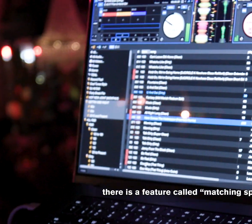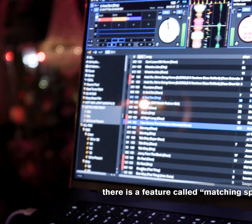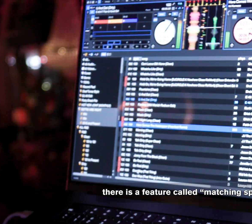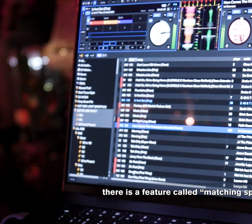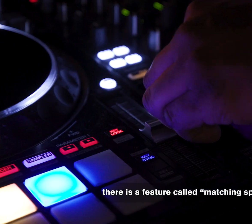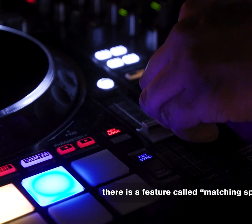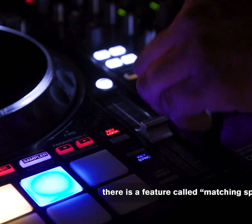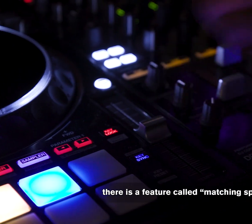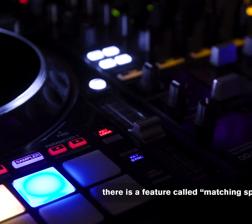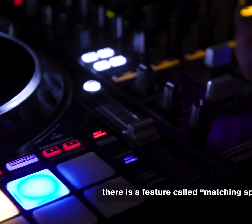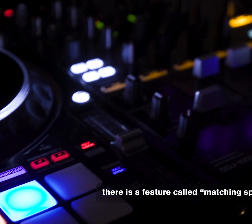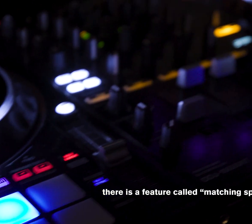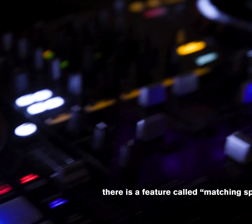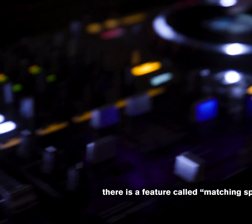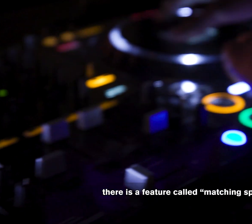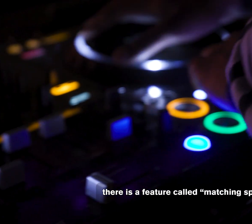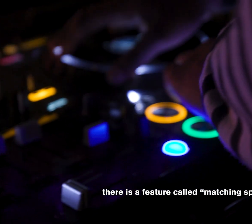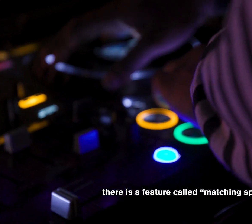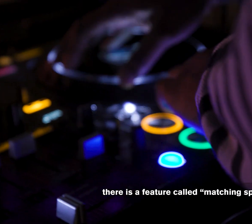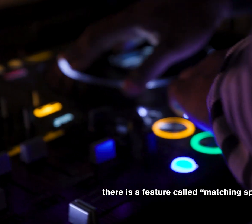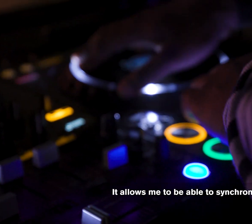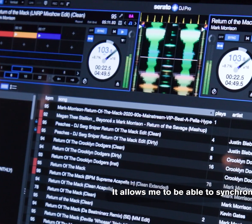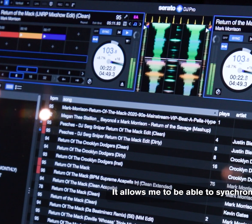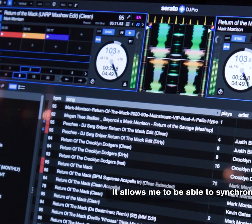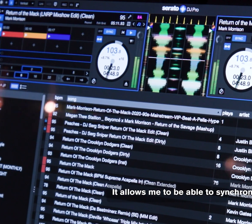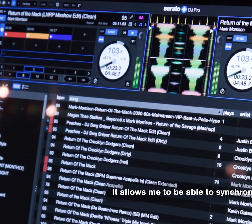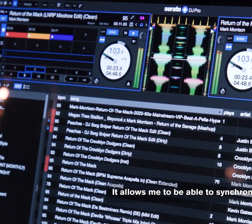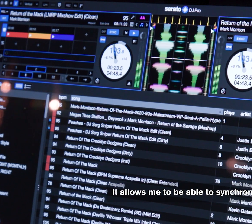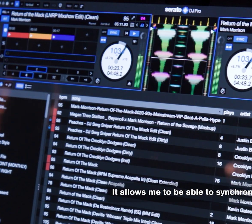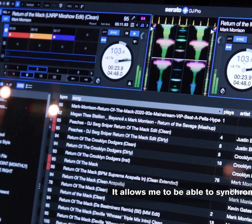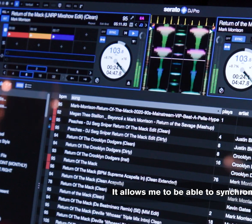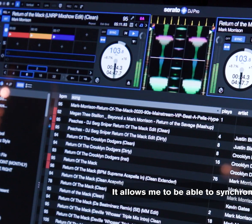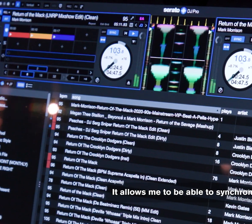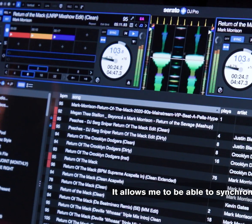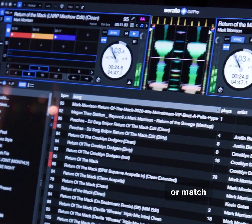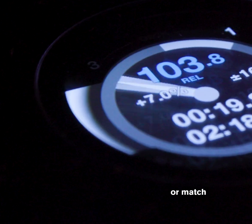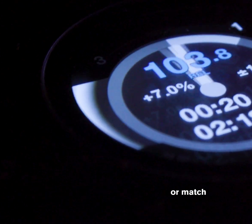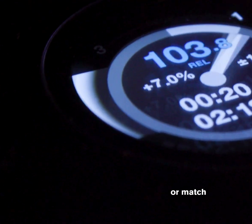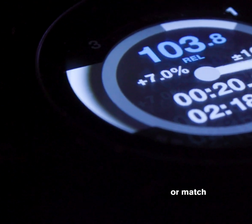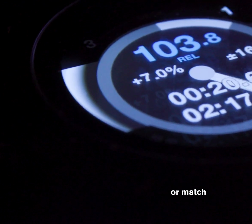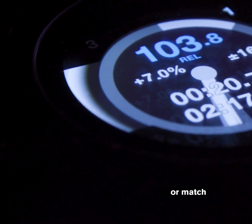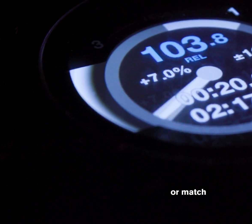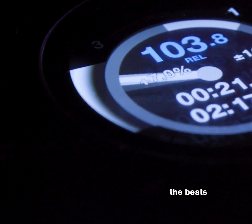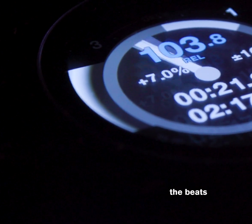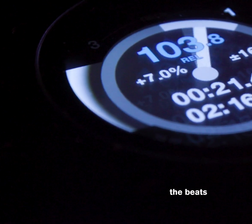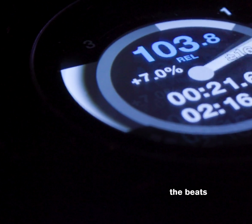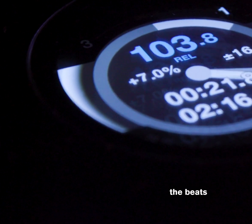is a feature called matching speed. It allows me to be able to synchronize or match the beats, it's